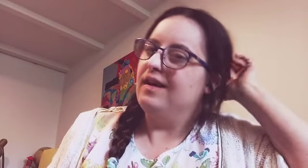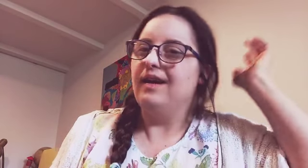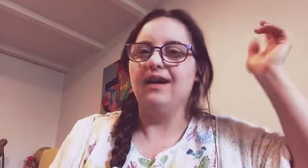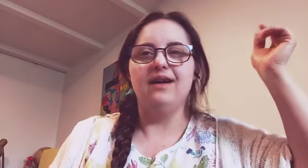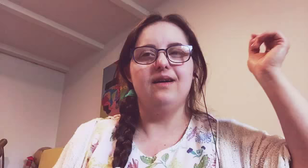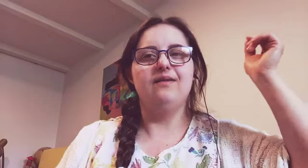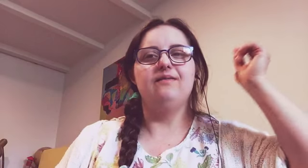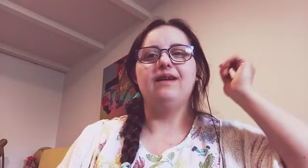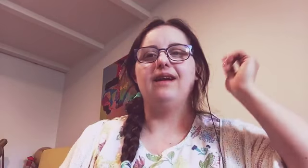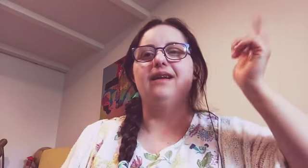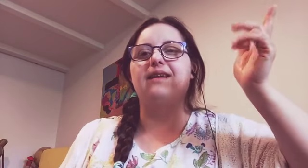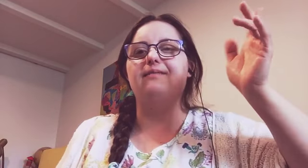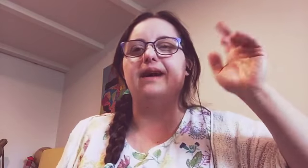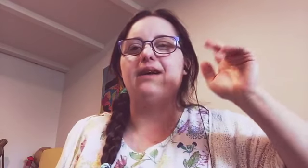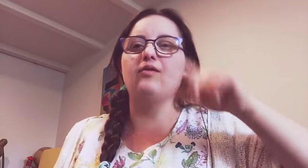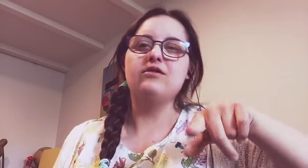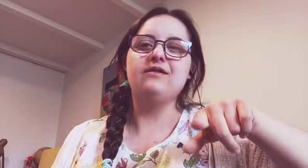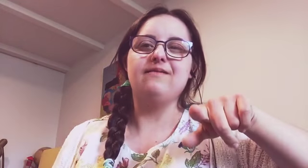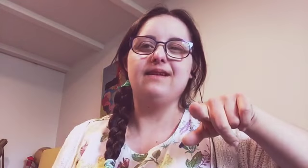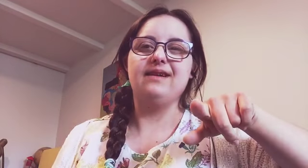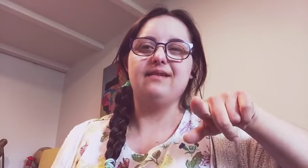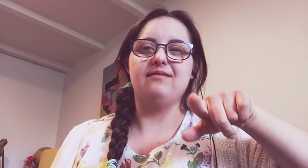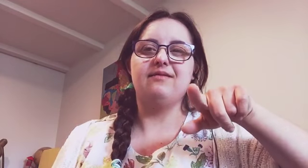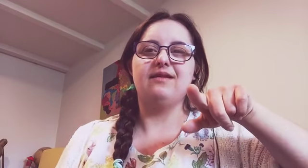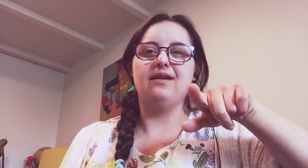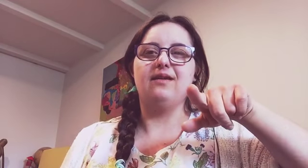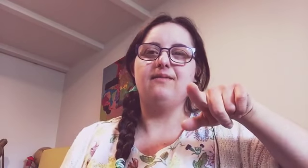um, and my question of the day is, um,